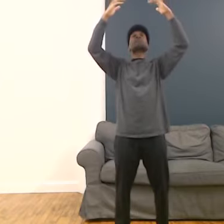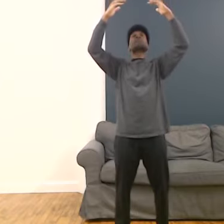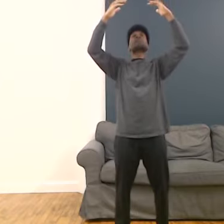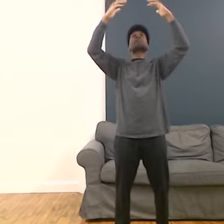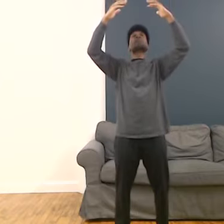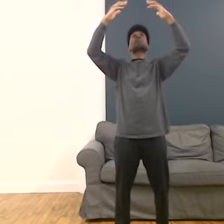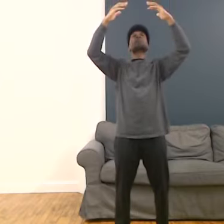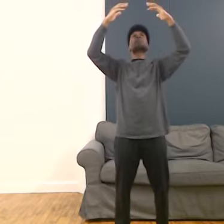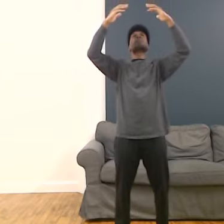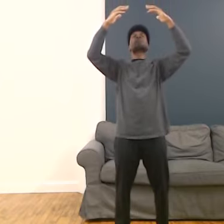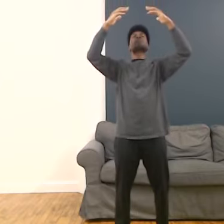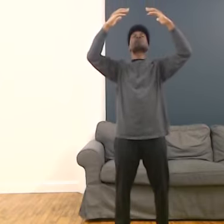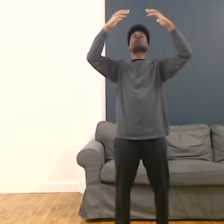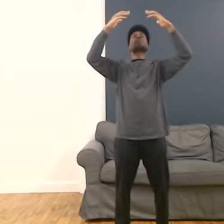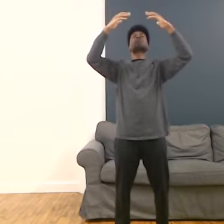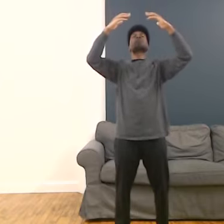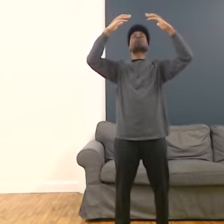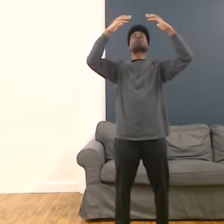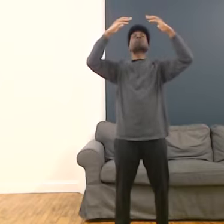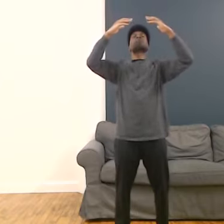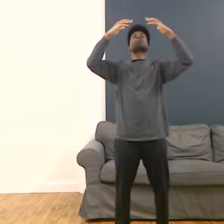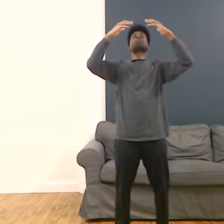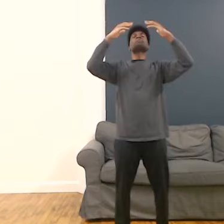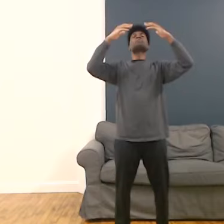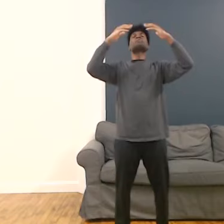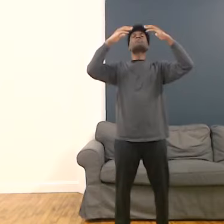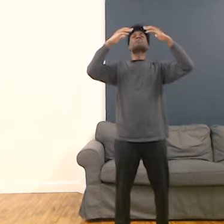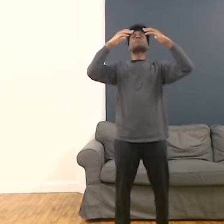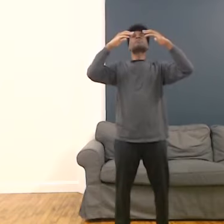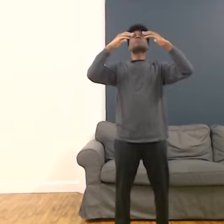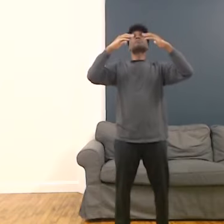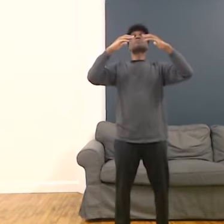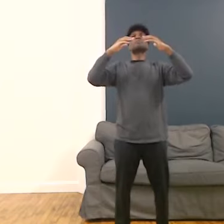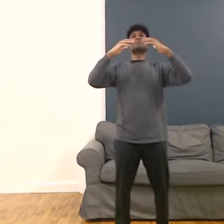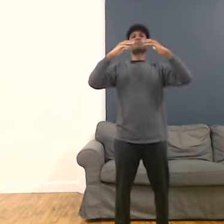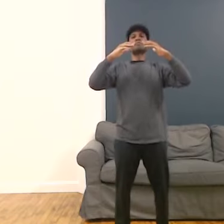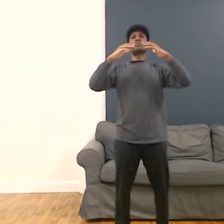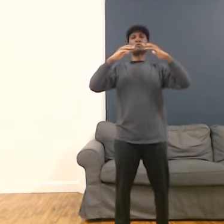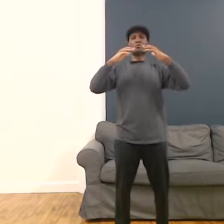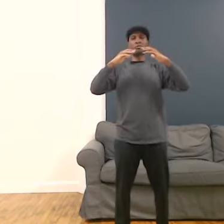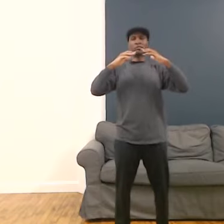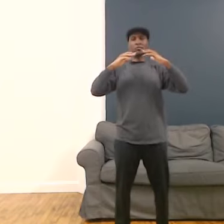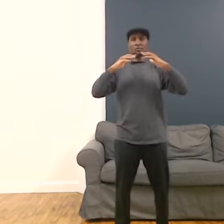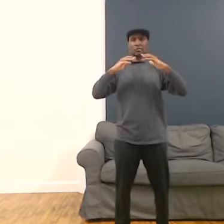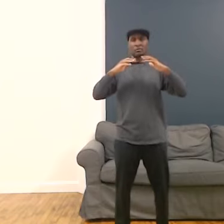Thank you very much.